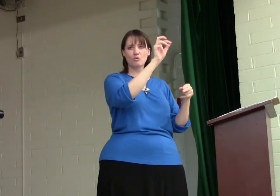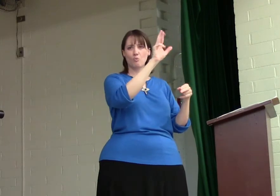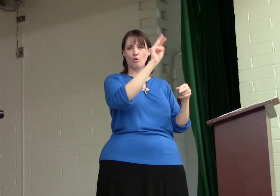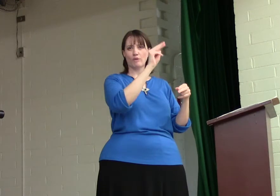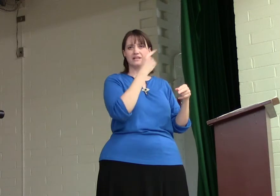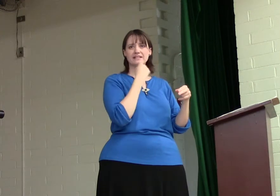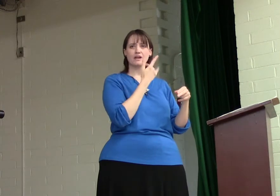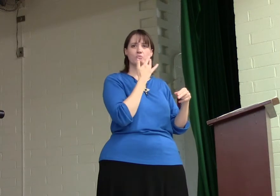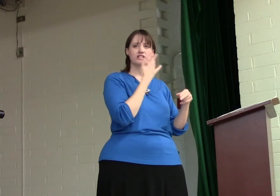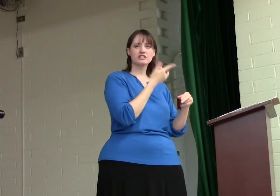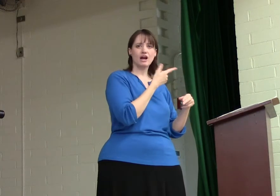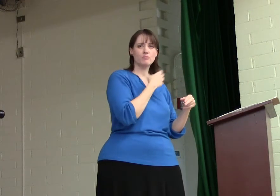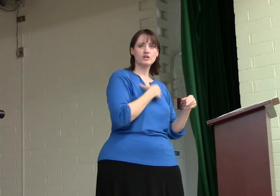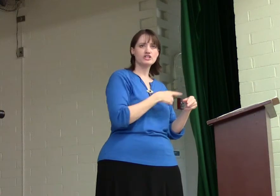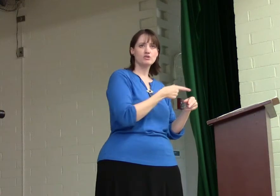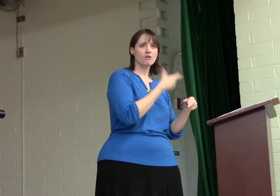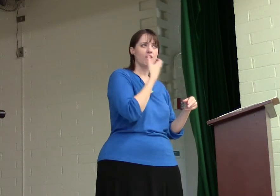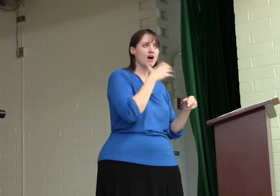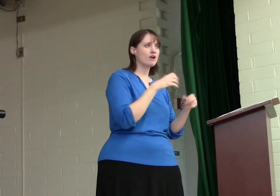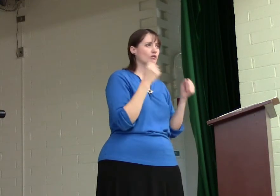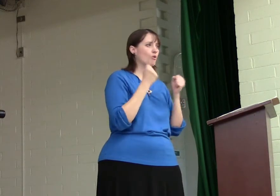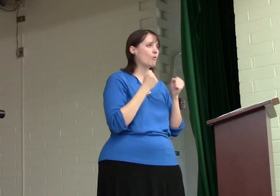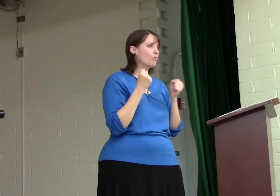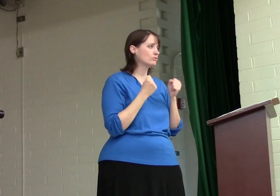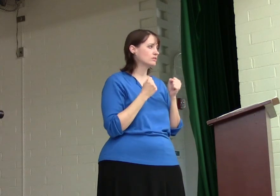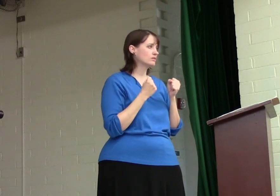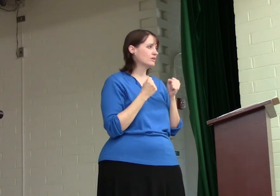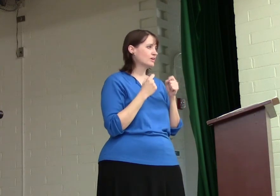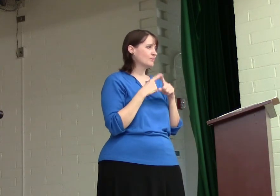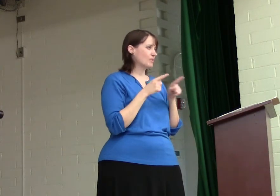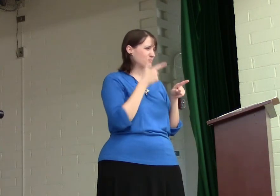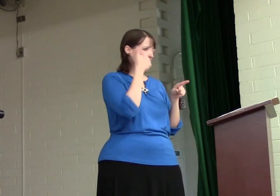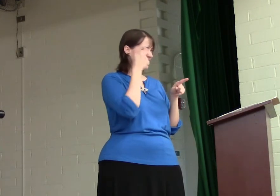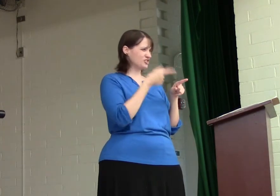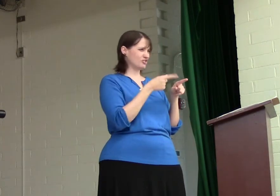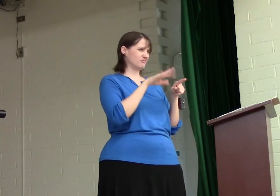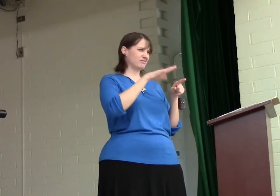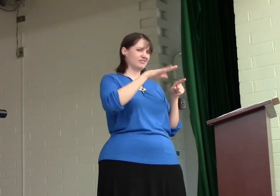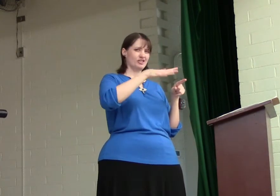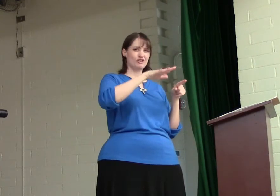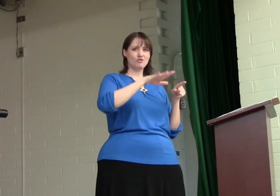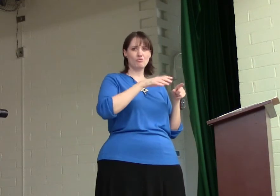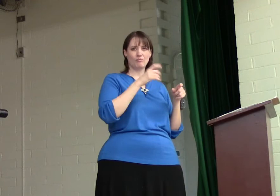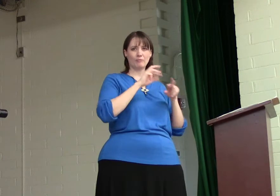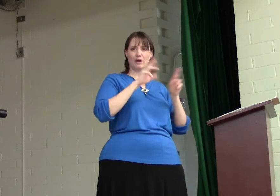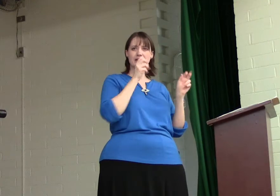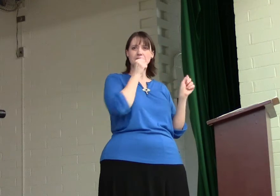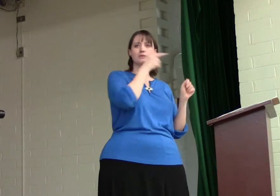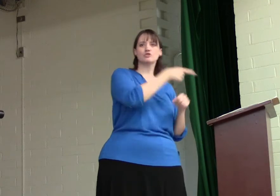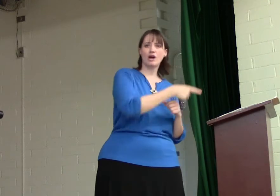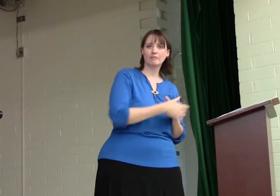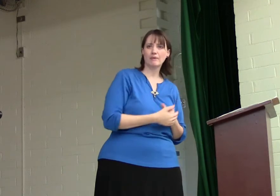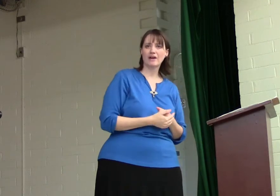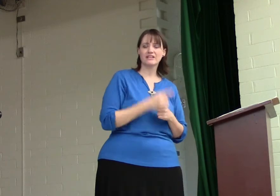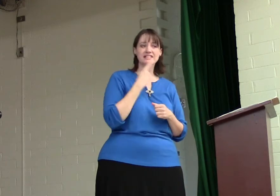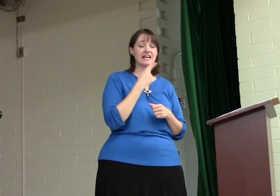lukewarm. He said, I wish you were hot and cold, but because you're lukewarm, I'm ready to spit you out of my mouth. He said,